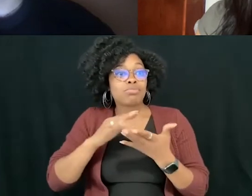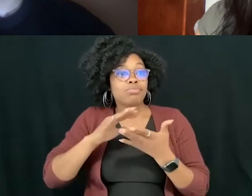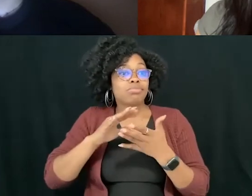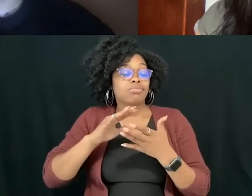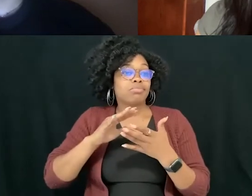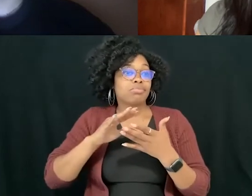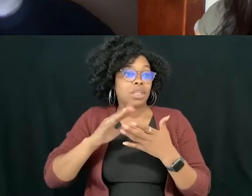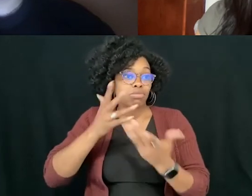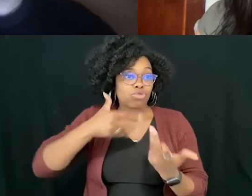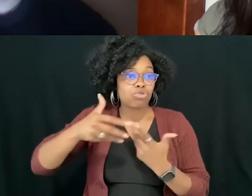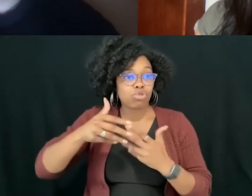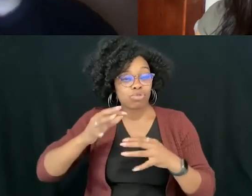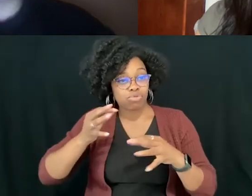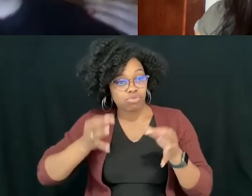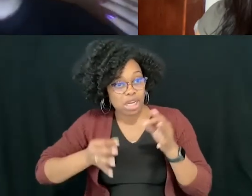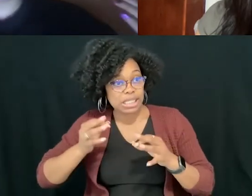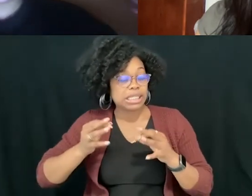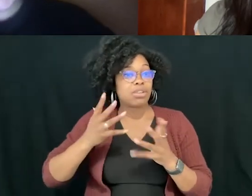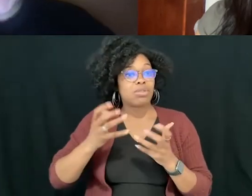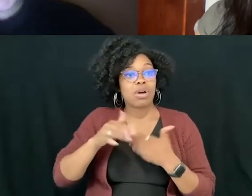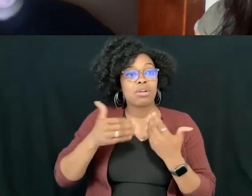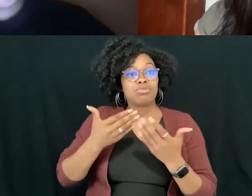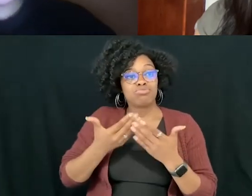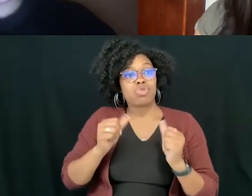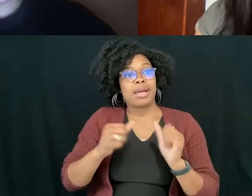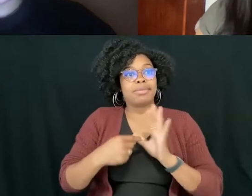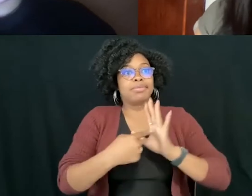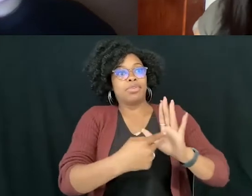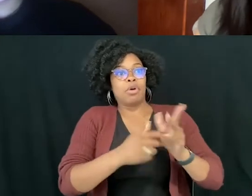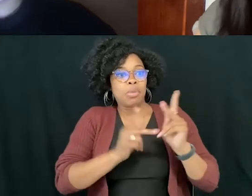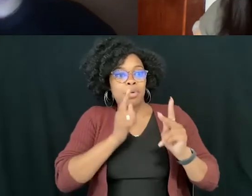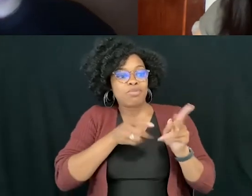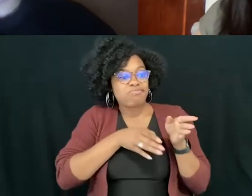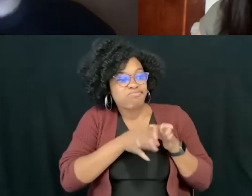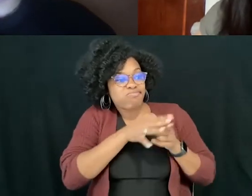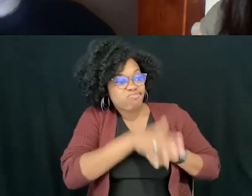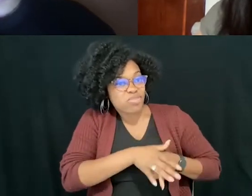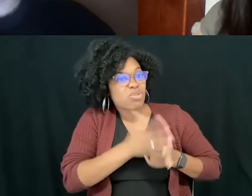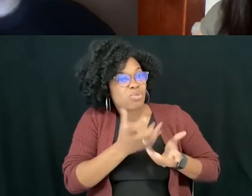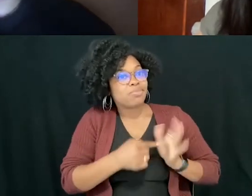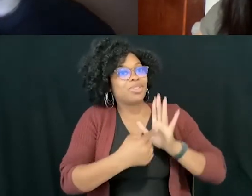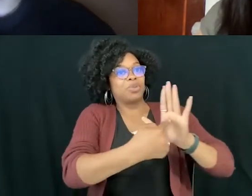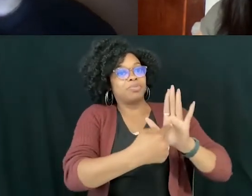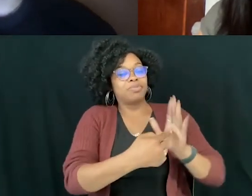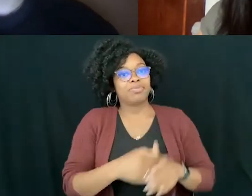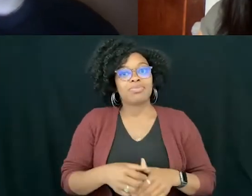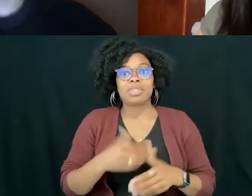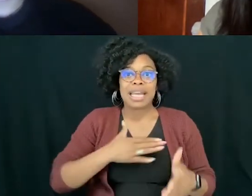voices. They're very excited to welcome everyone here, including their presenters on behalf of Karis Books and